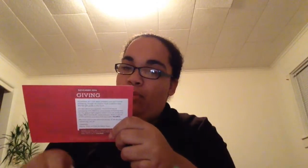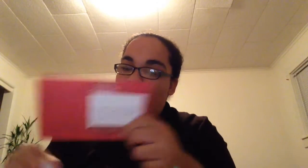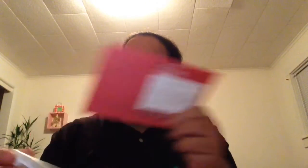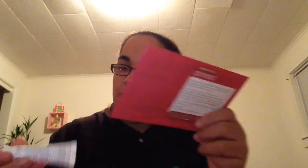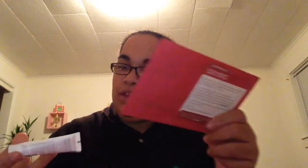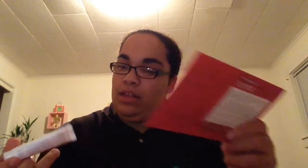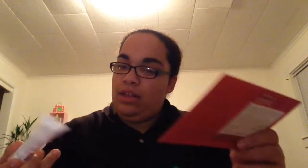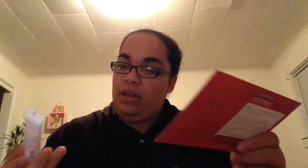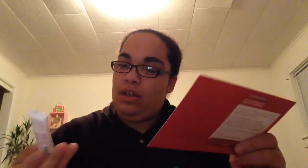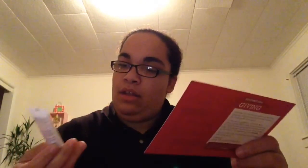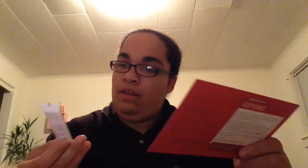peel sensitivity